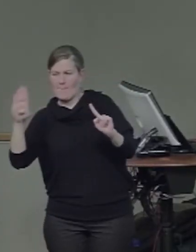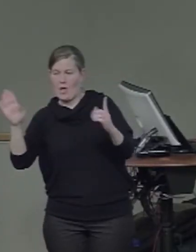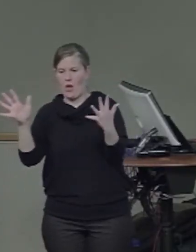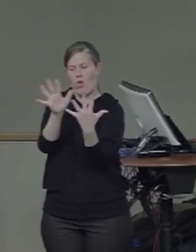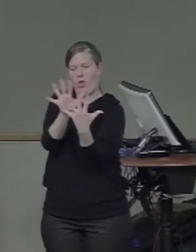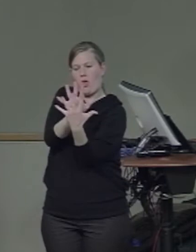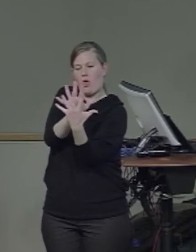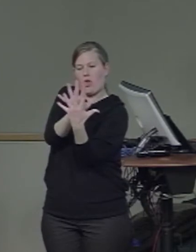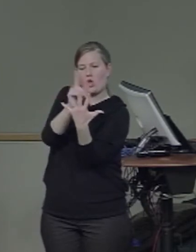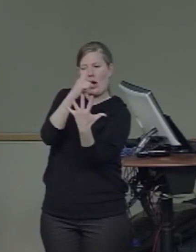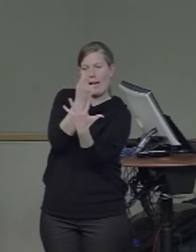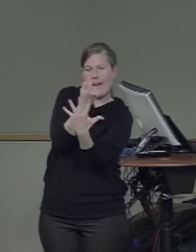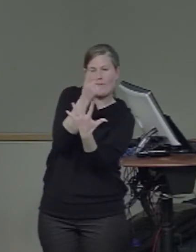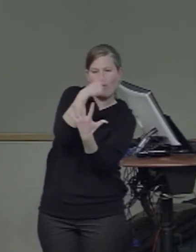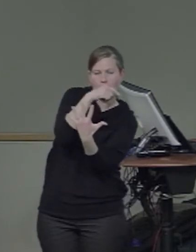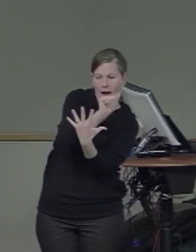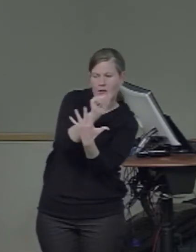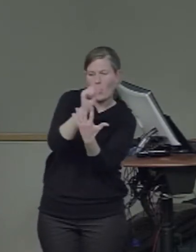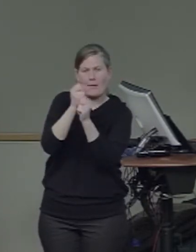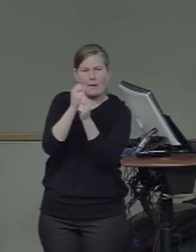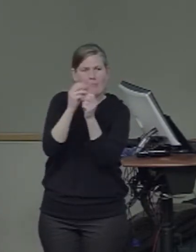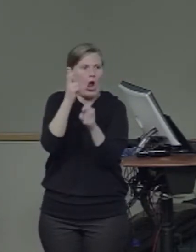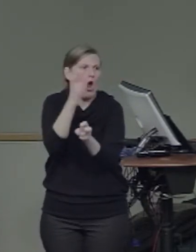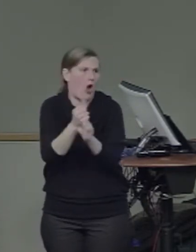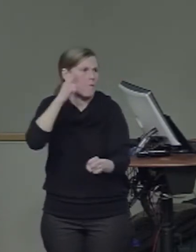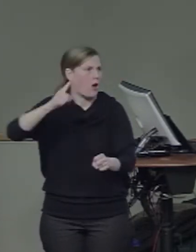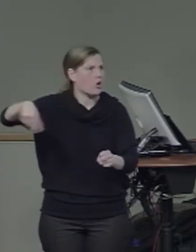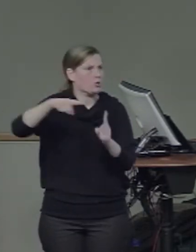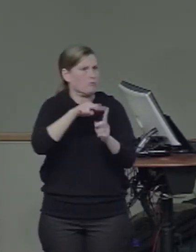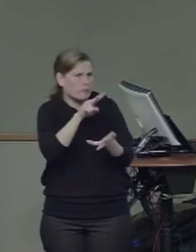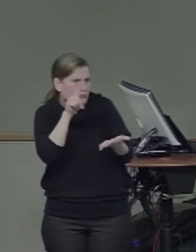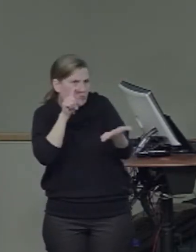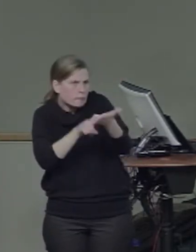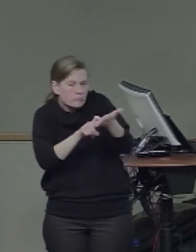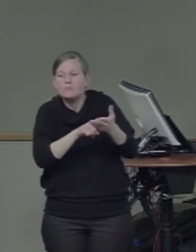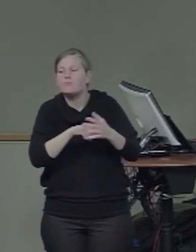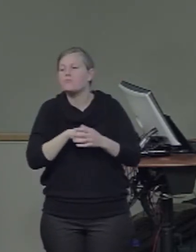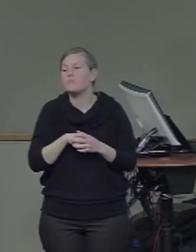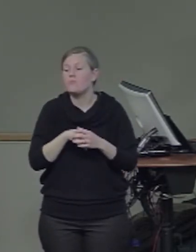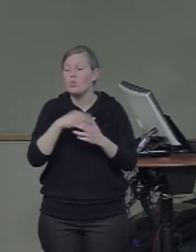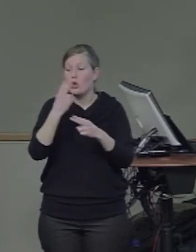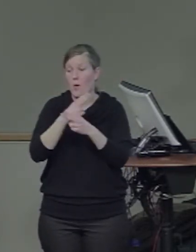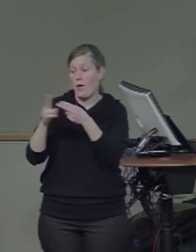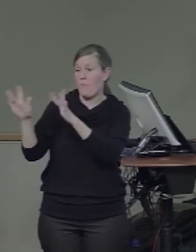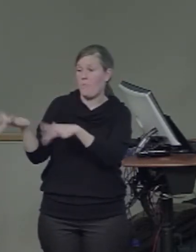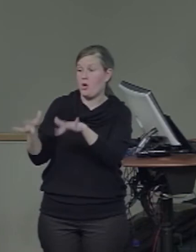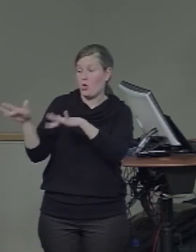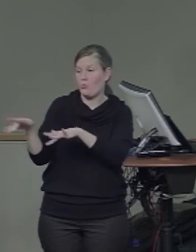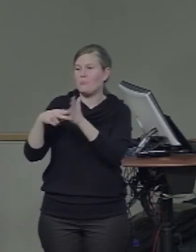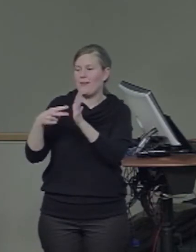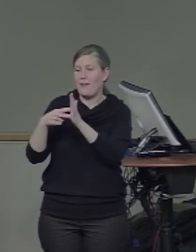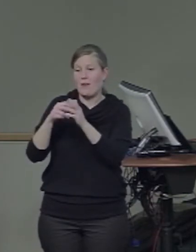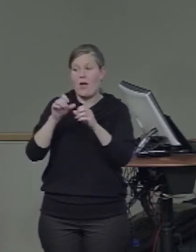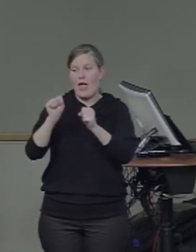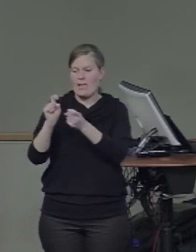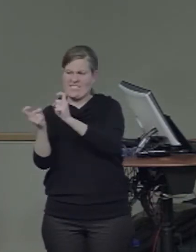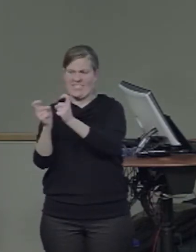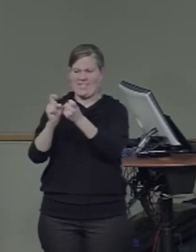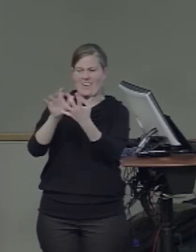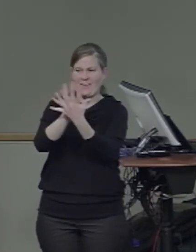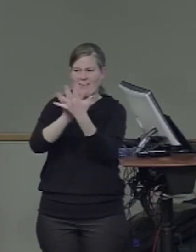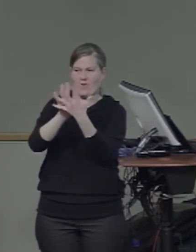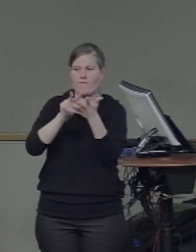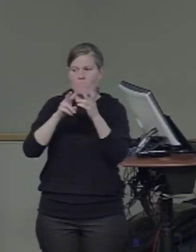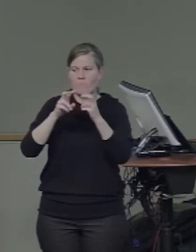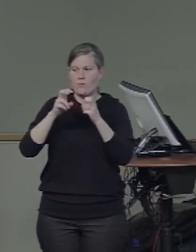quantitative way, compared to identical trials. And if you look at the errors that these patients make, controls shown in blue,